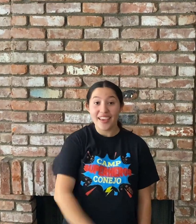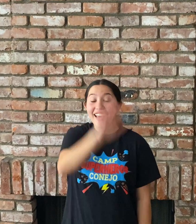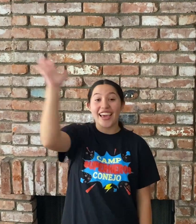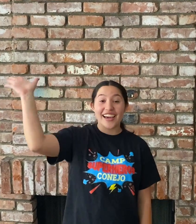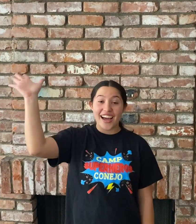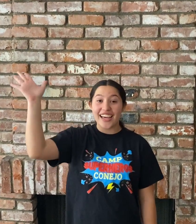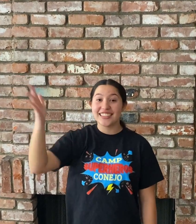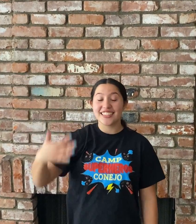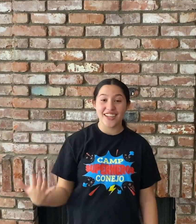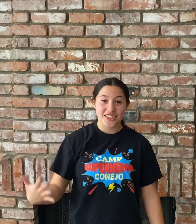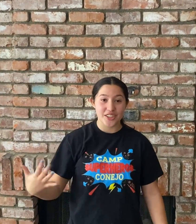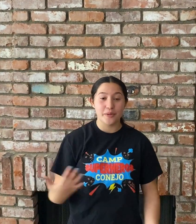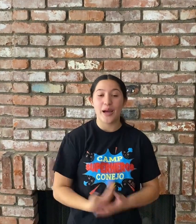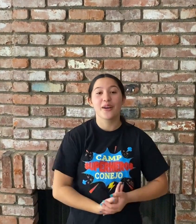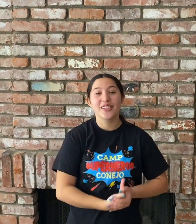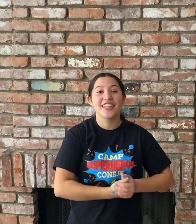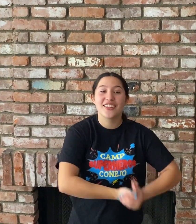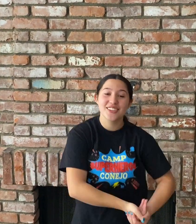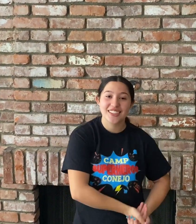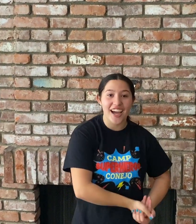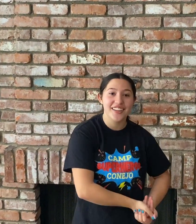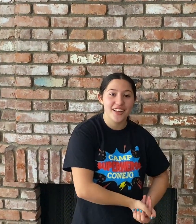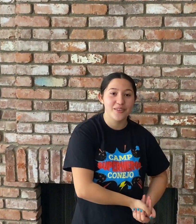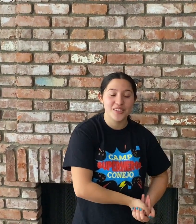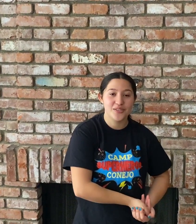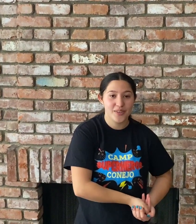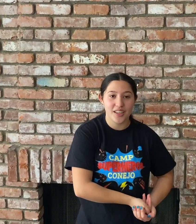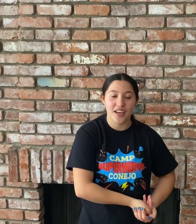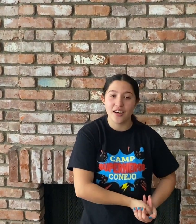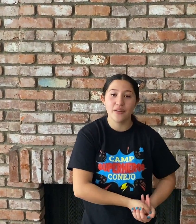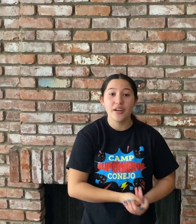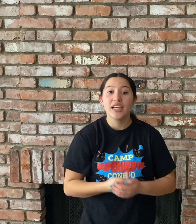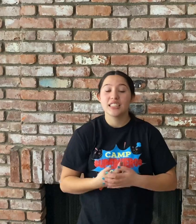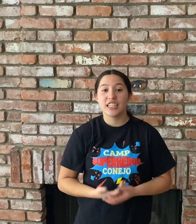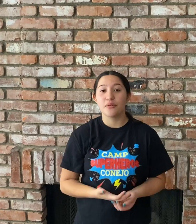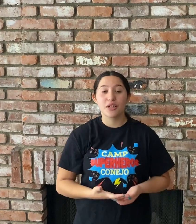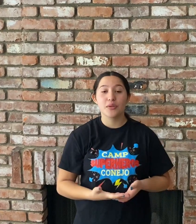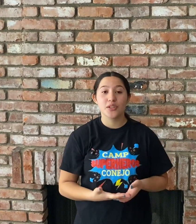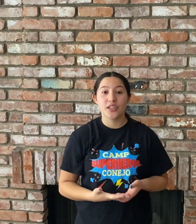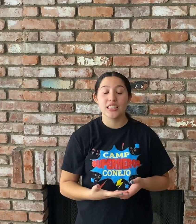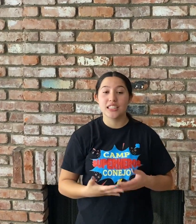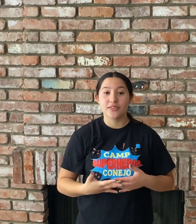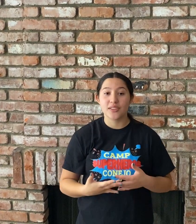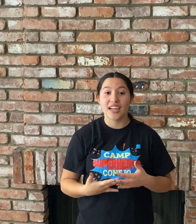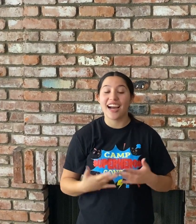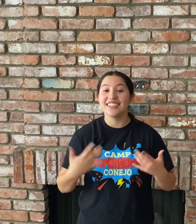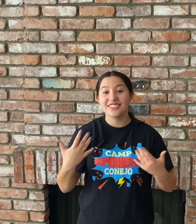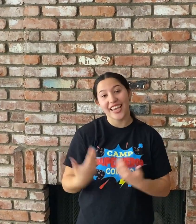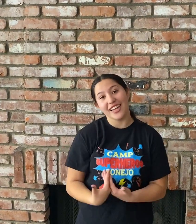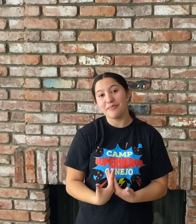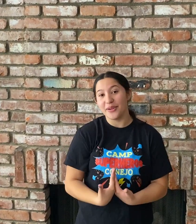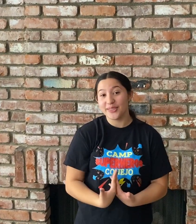Hey guys, it's Hunter back with another sign language video. Today we're going to be learning different kinds of animals.